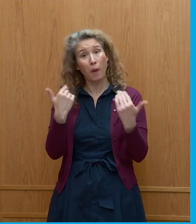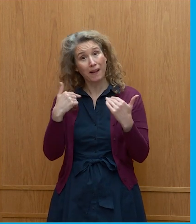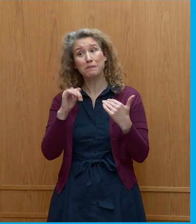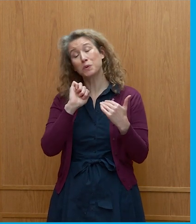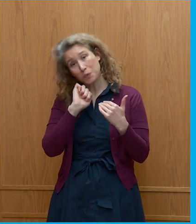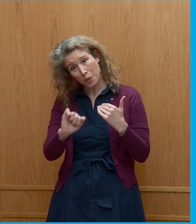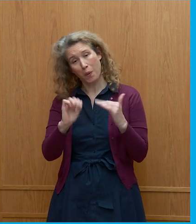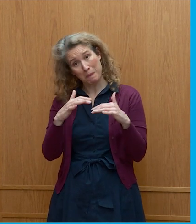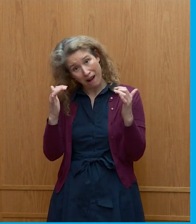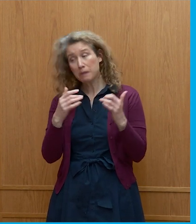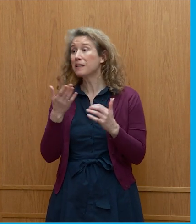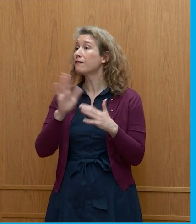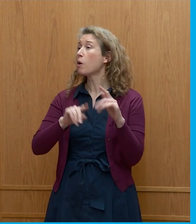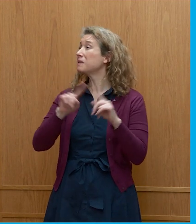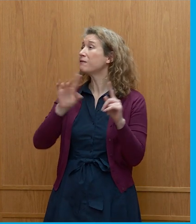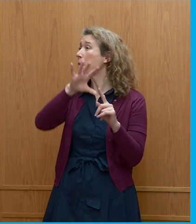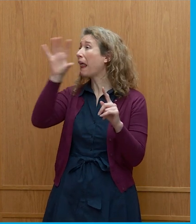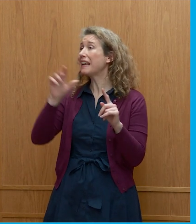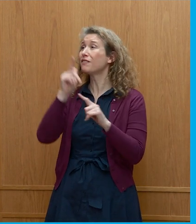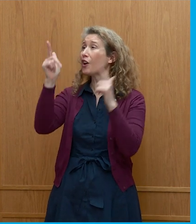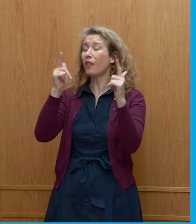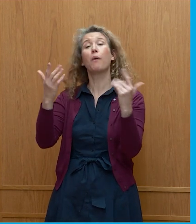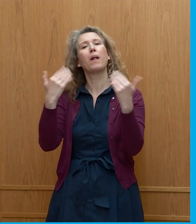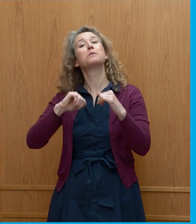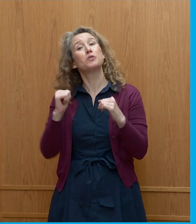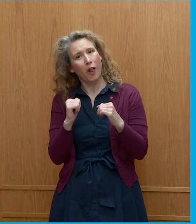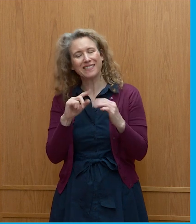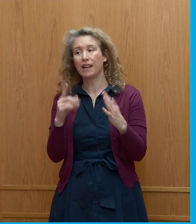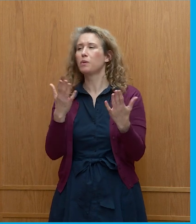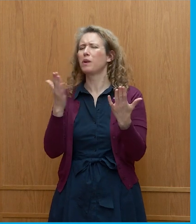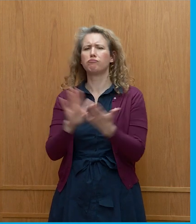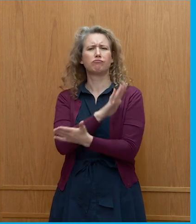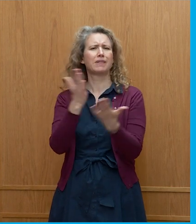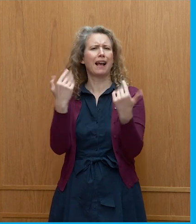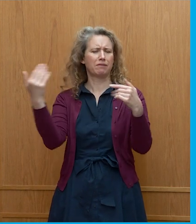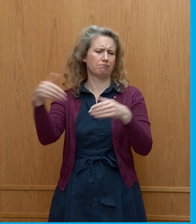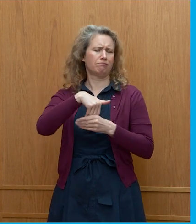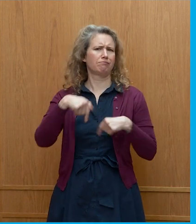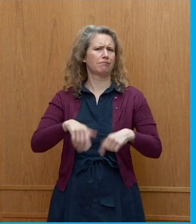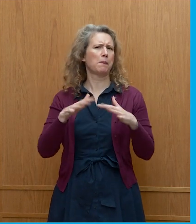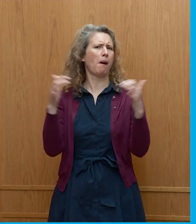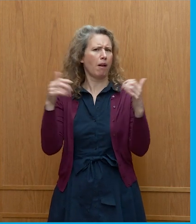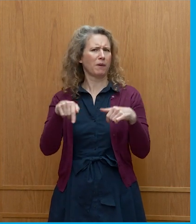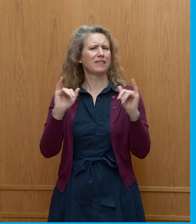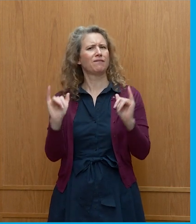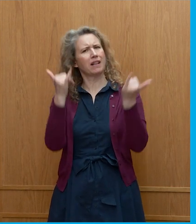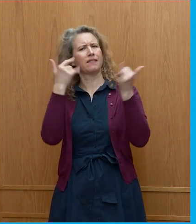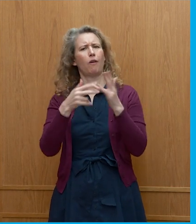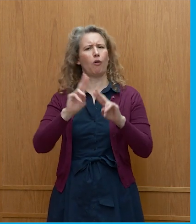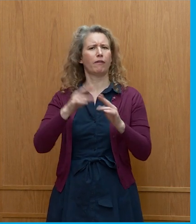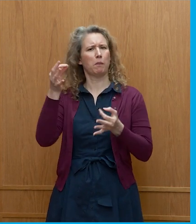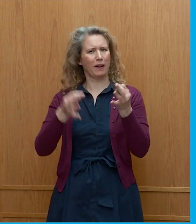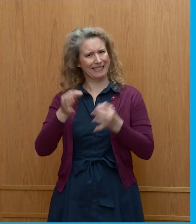your Parliament. If you're from further afield, welcome to Scotland and we're delighted to have you in our Parliament for this Festival of Politics.